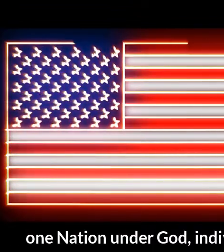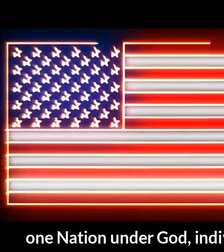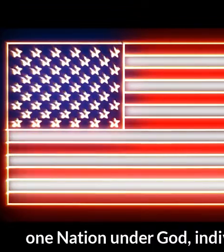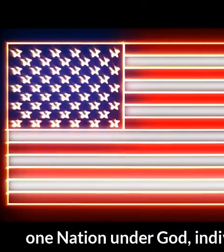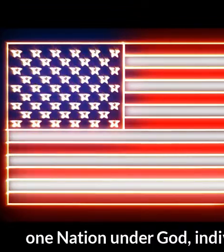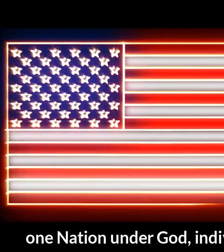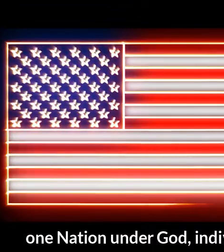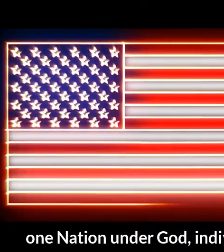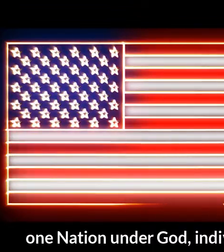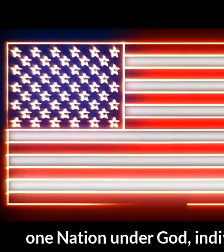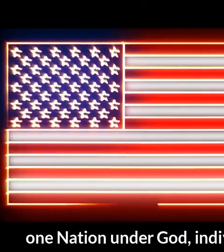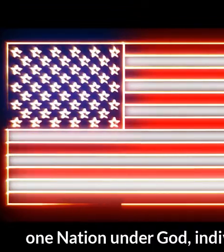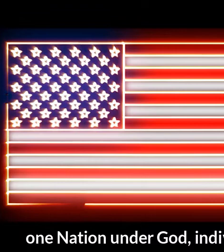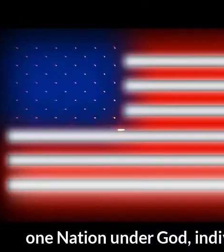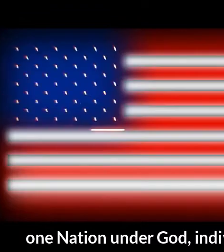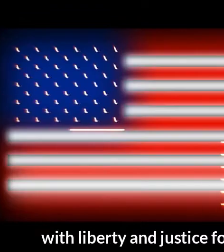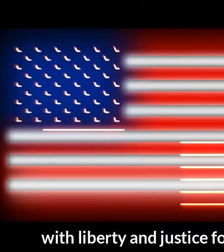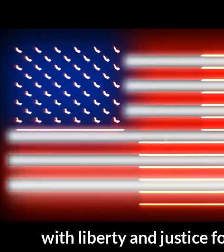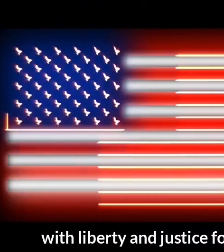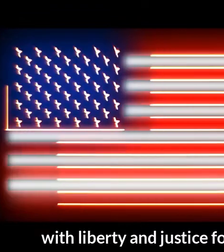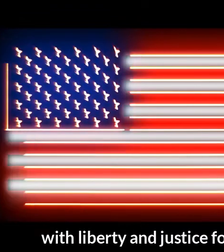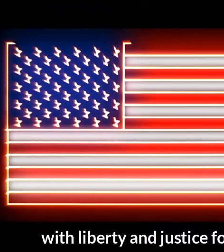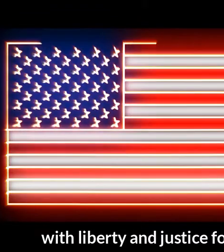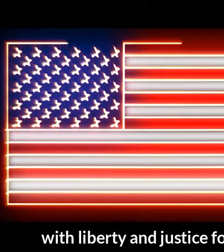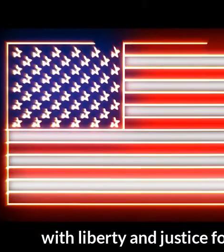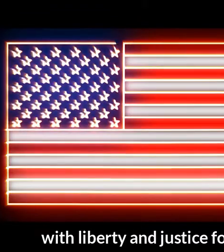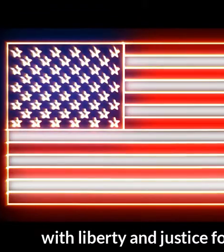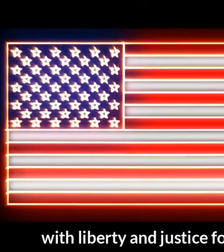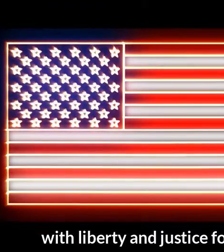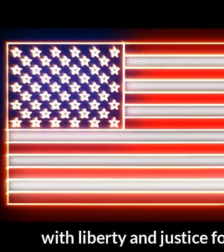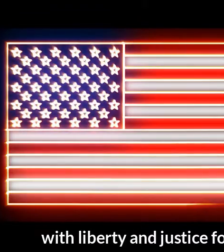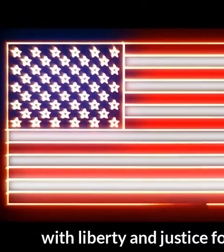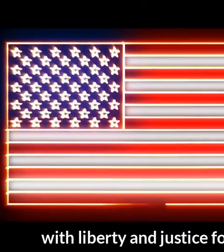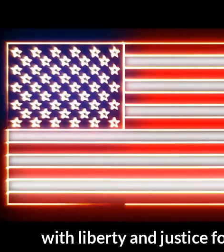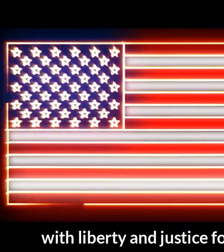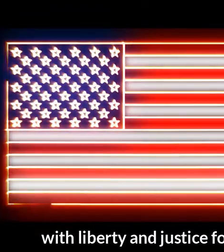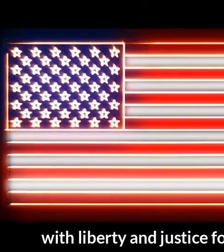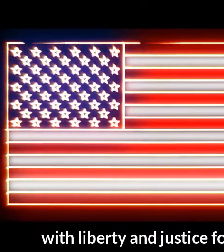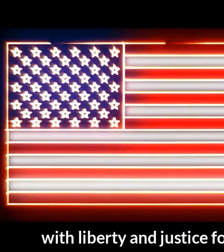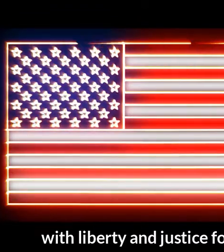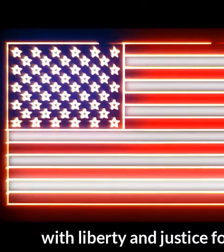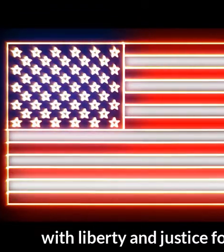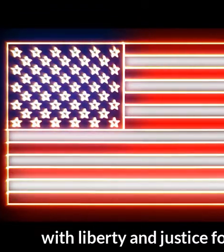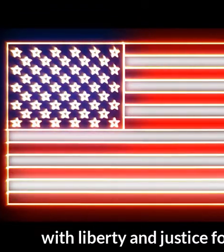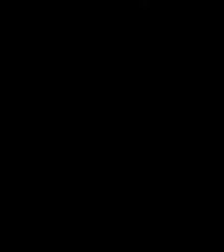God Indivisible With authority and justice for all